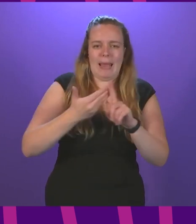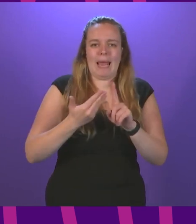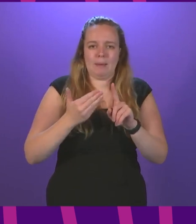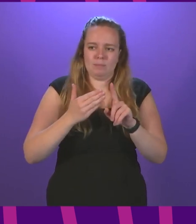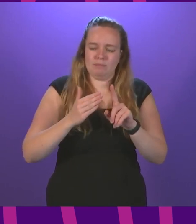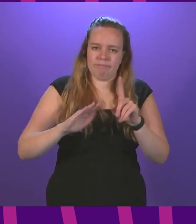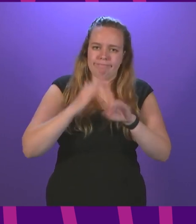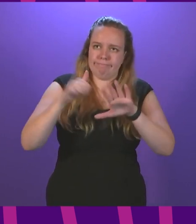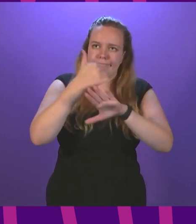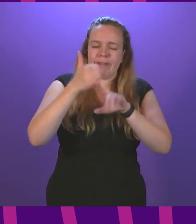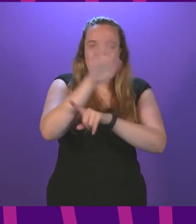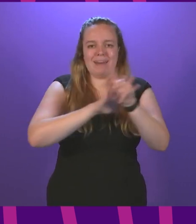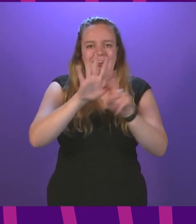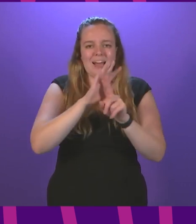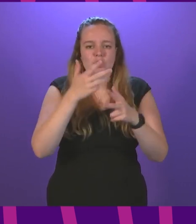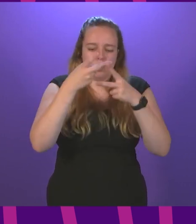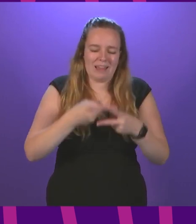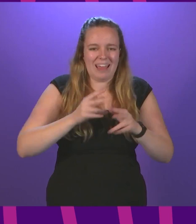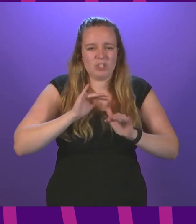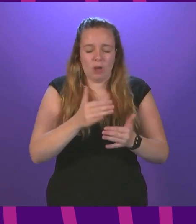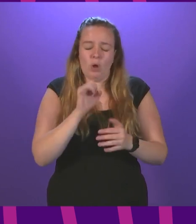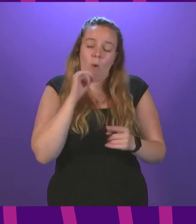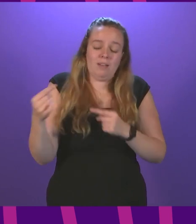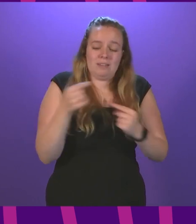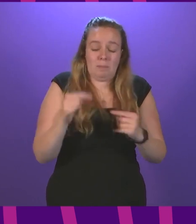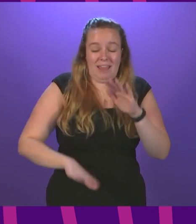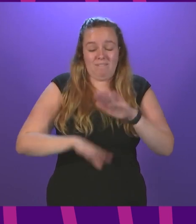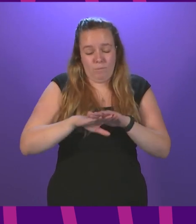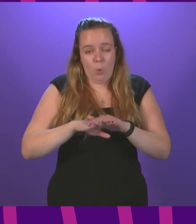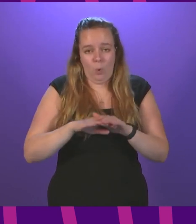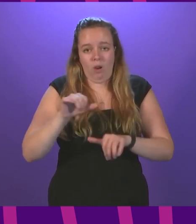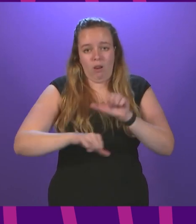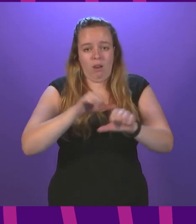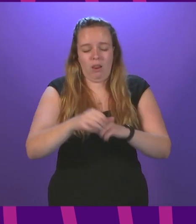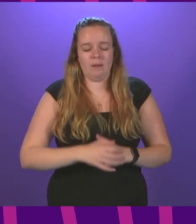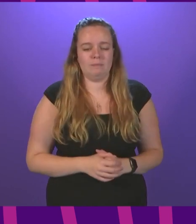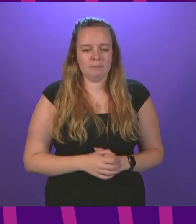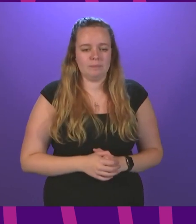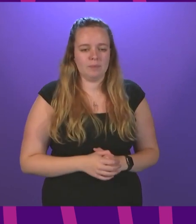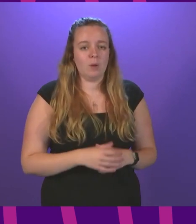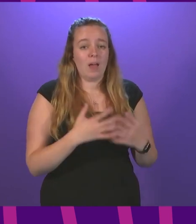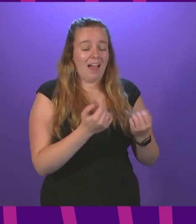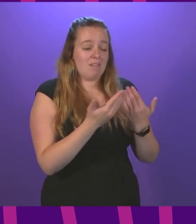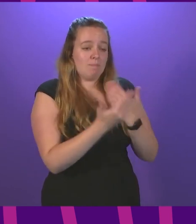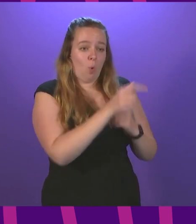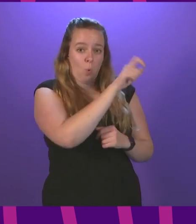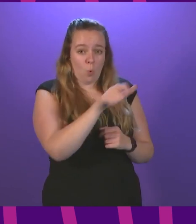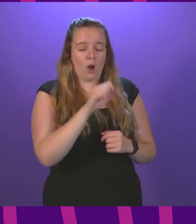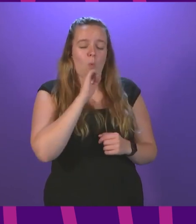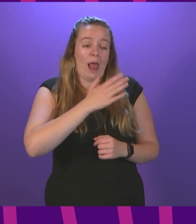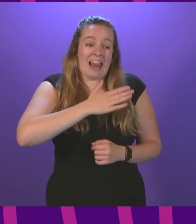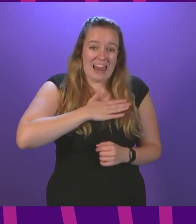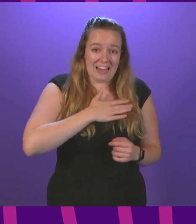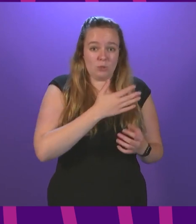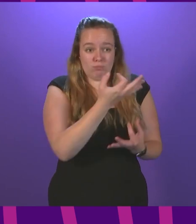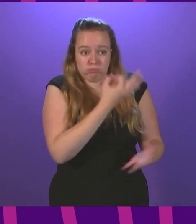care service that this parliament of course will debate in full as that process develops thank you we have more members wishing to be